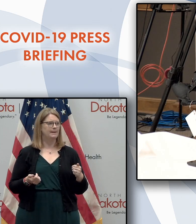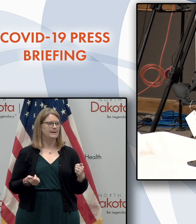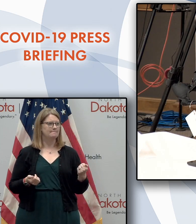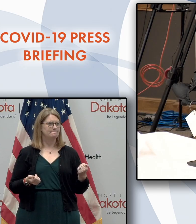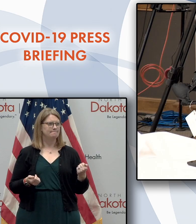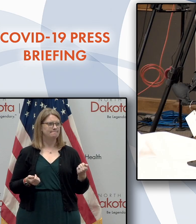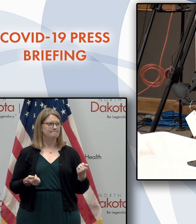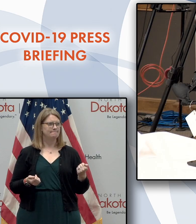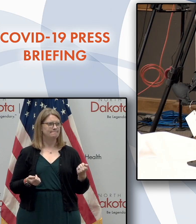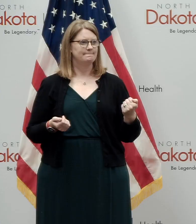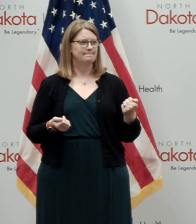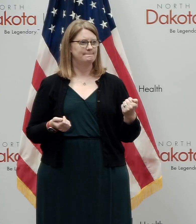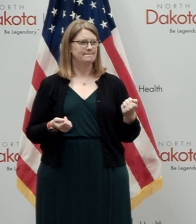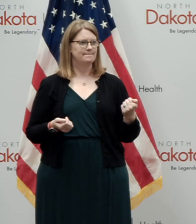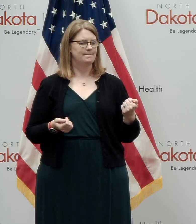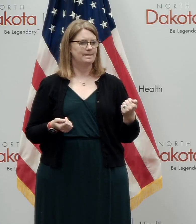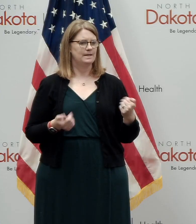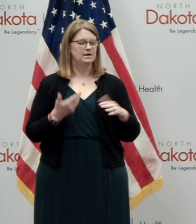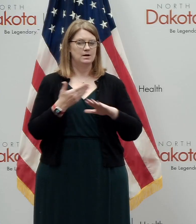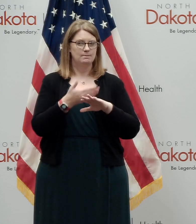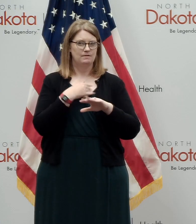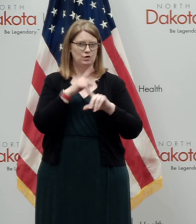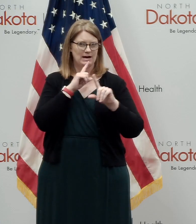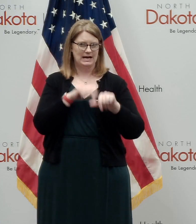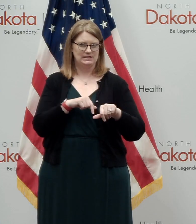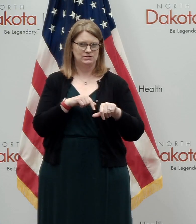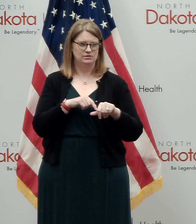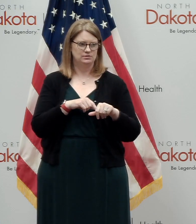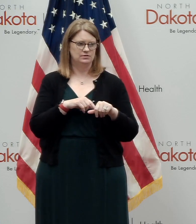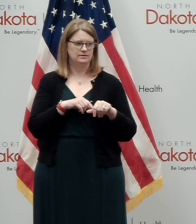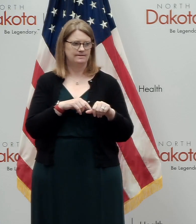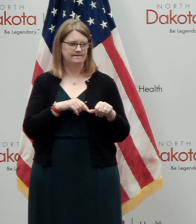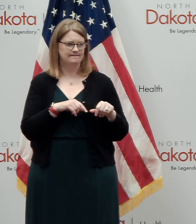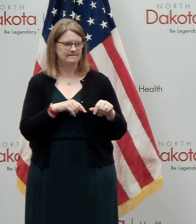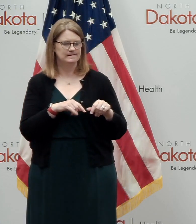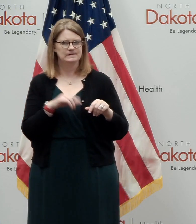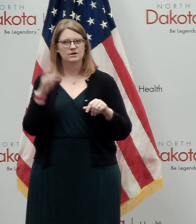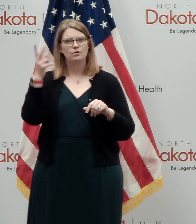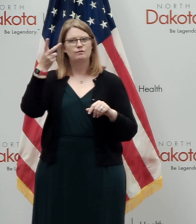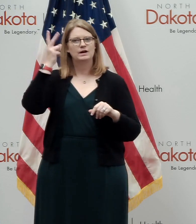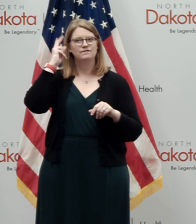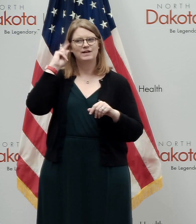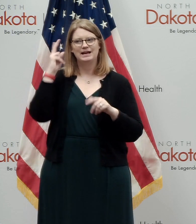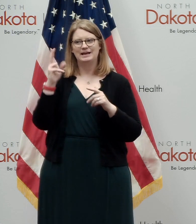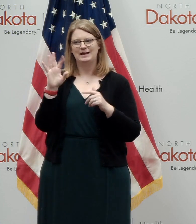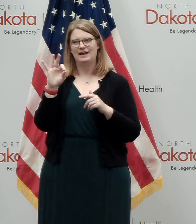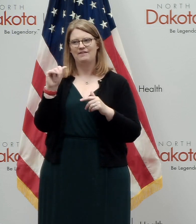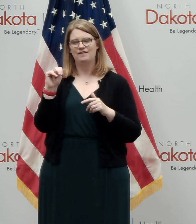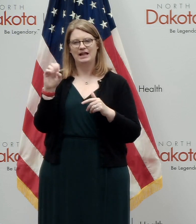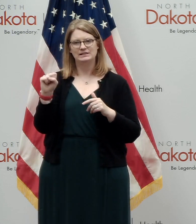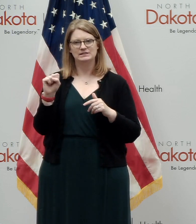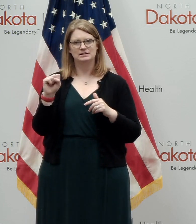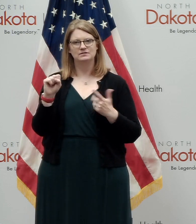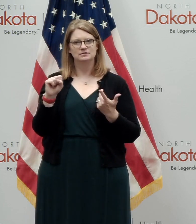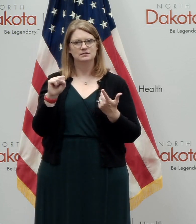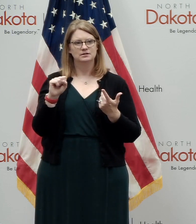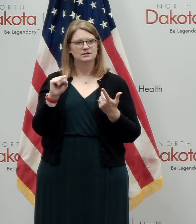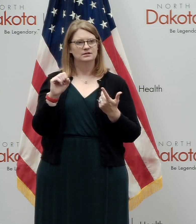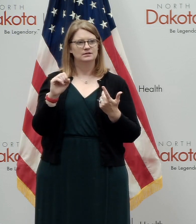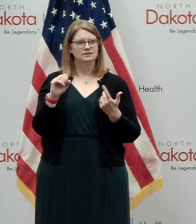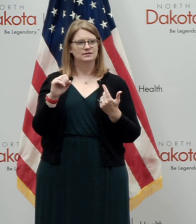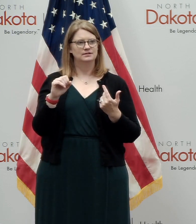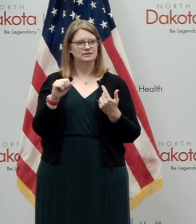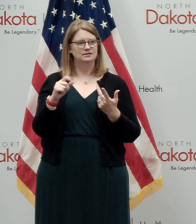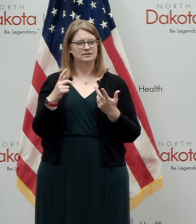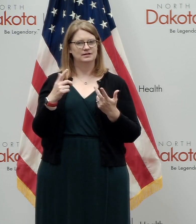Uh, and before I answer that question for all of those, uh, Viking fans or that are used to their usual